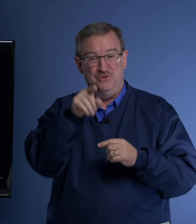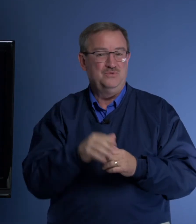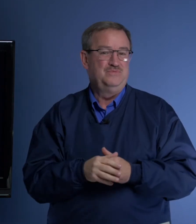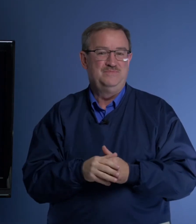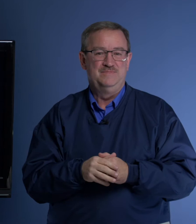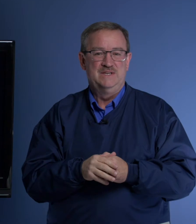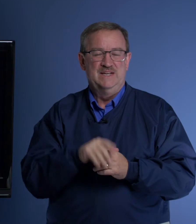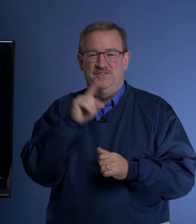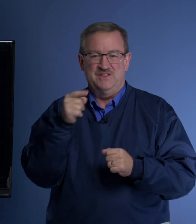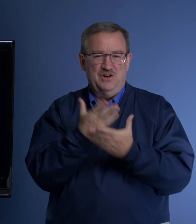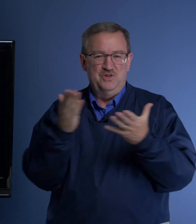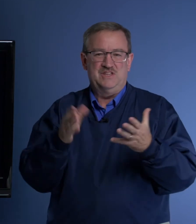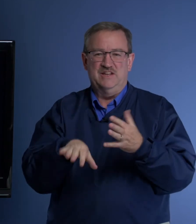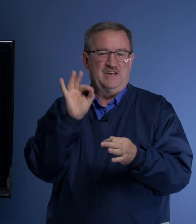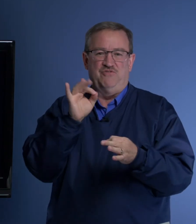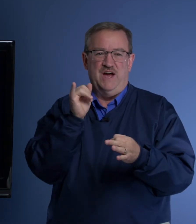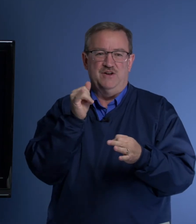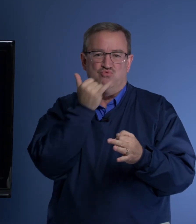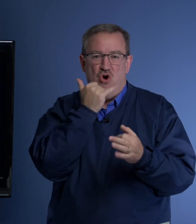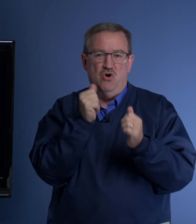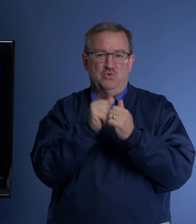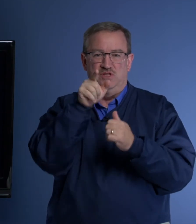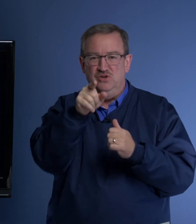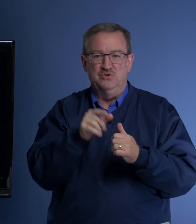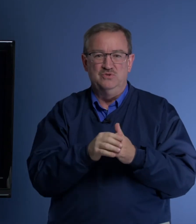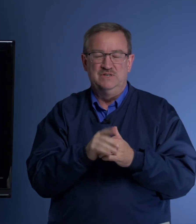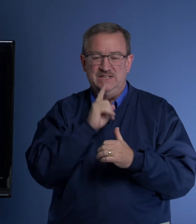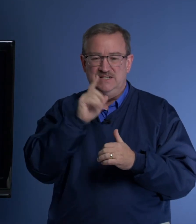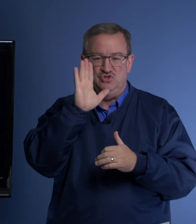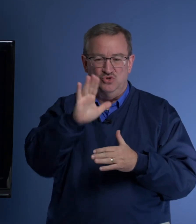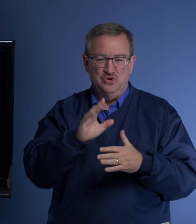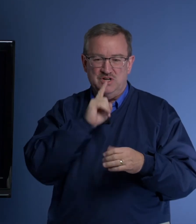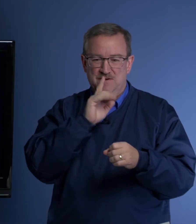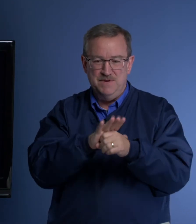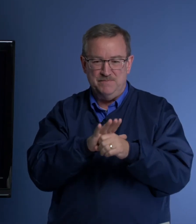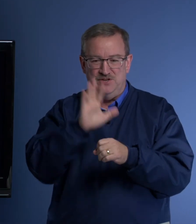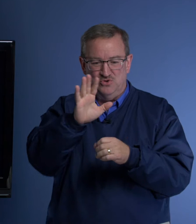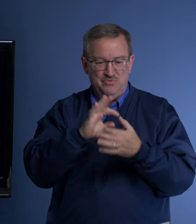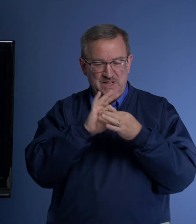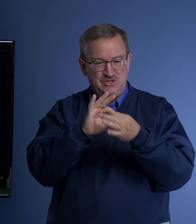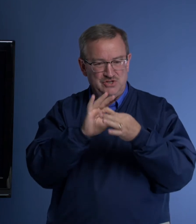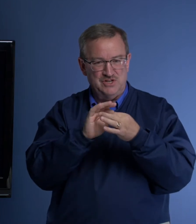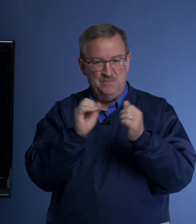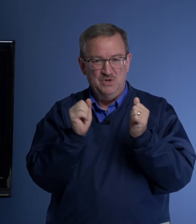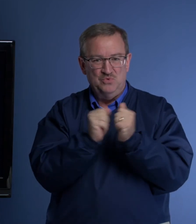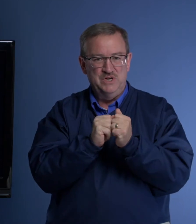you? That the only thing they can find wrong with you is your commitment, your relationship with